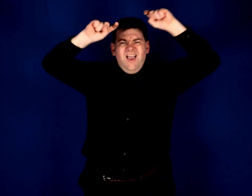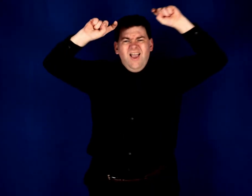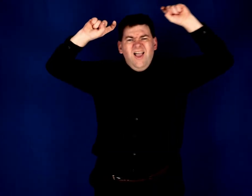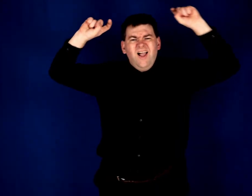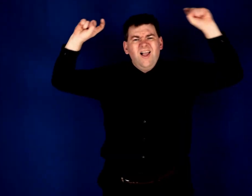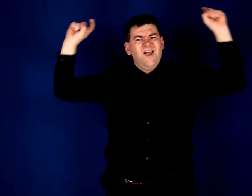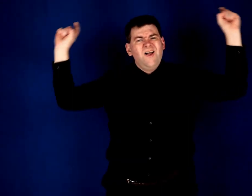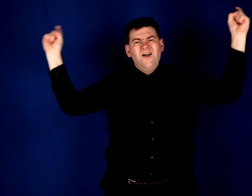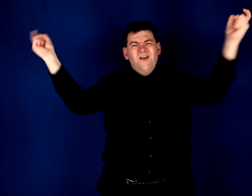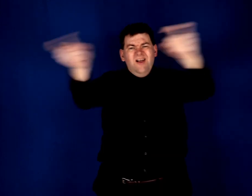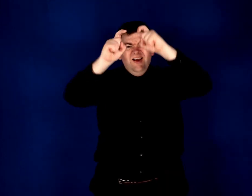victory